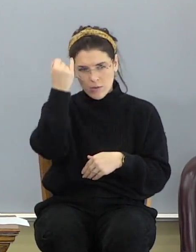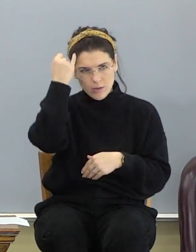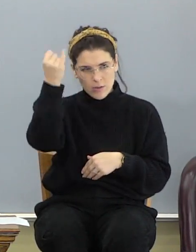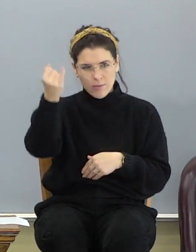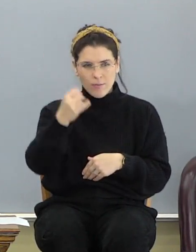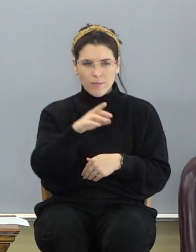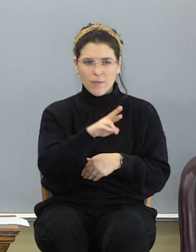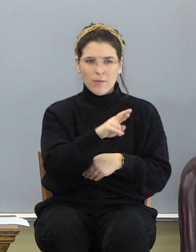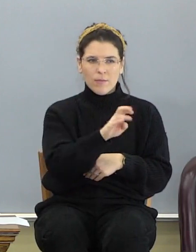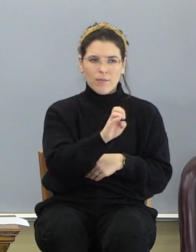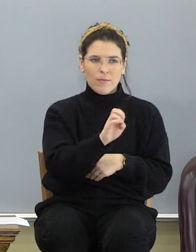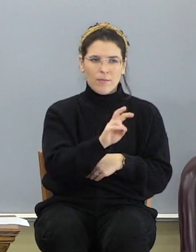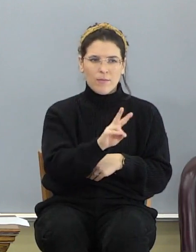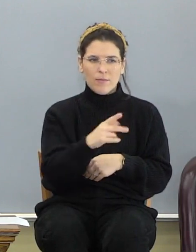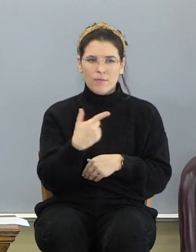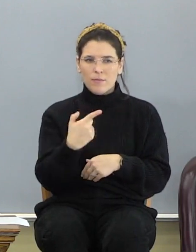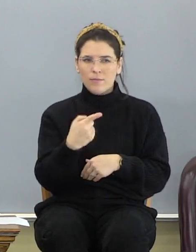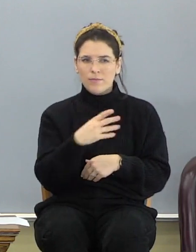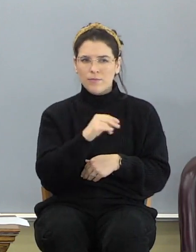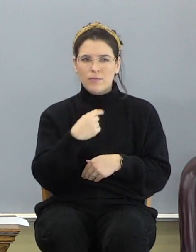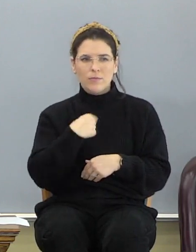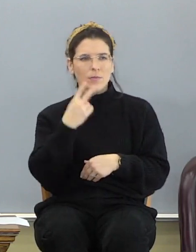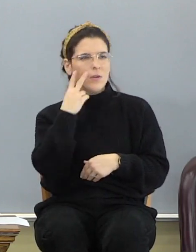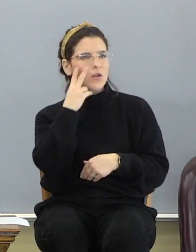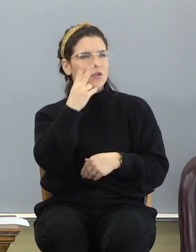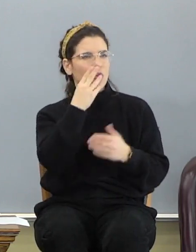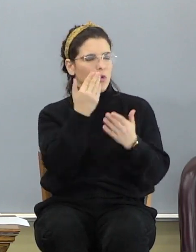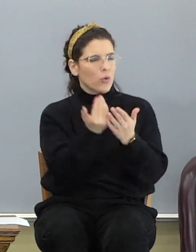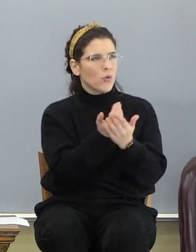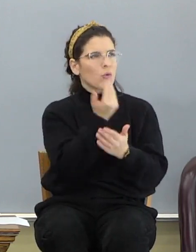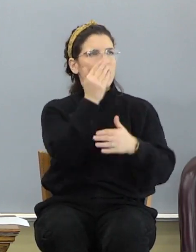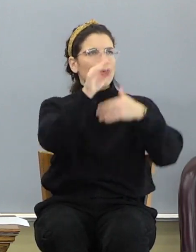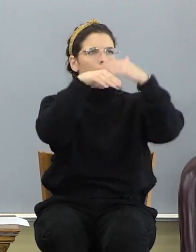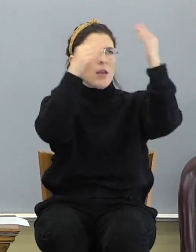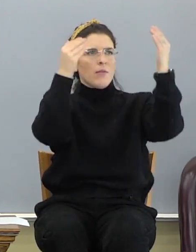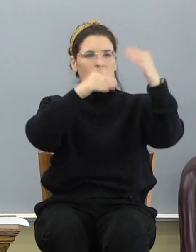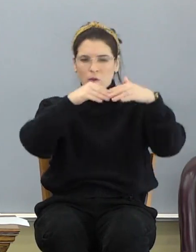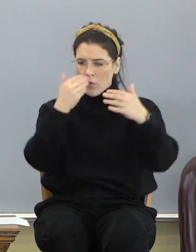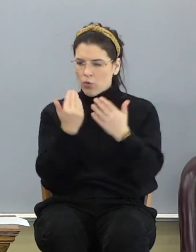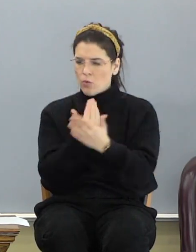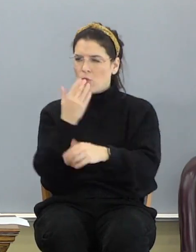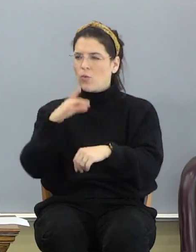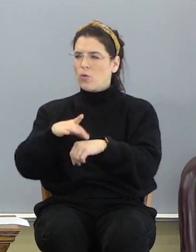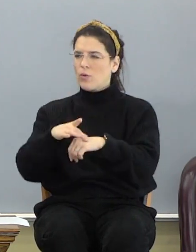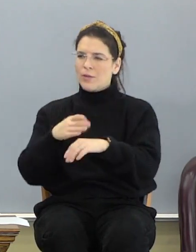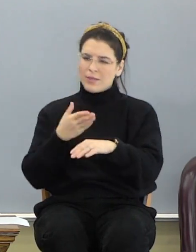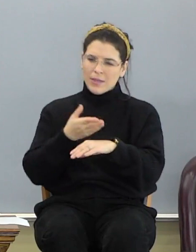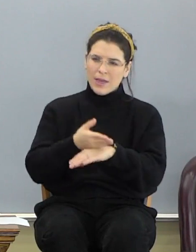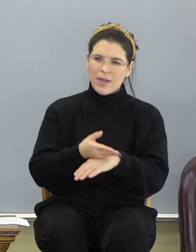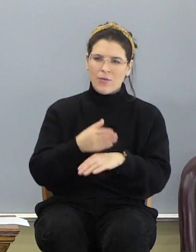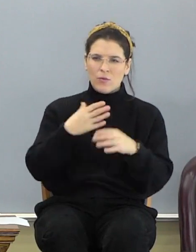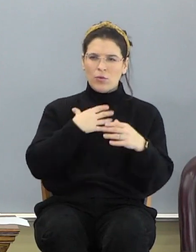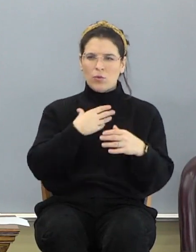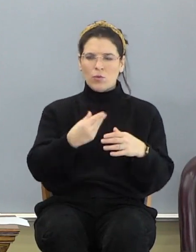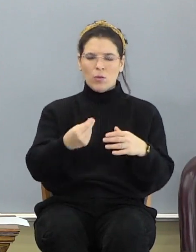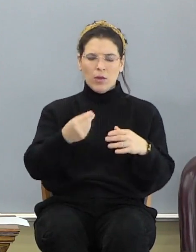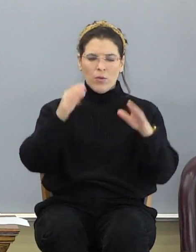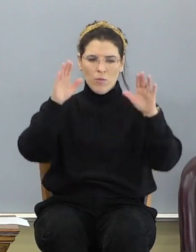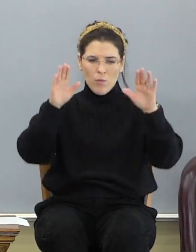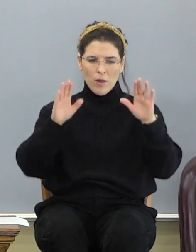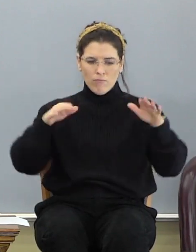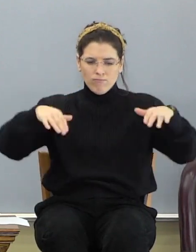Revelation 21. And I saw a new heaven and a new earth. Now this is after the great white throne judgment in chapter 20.